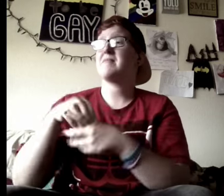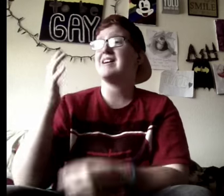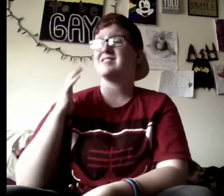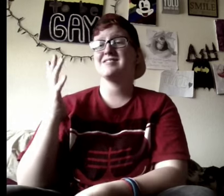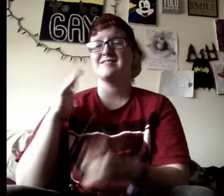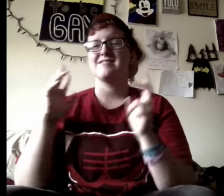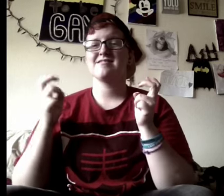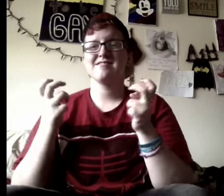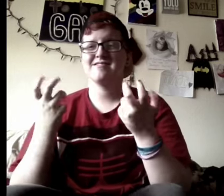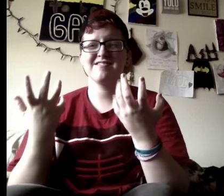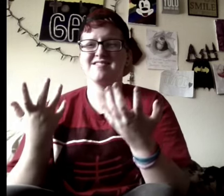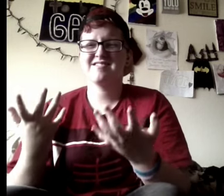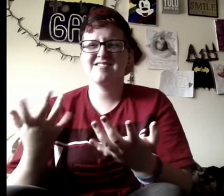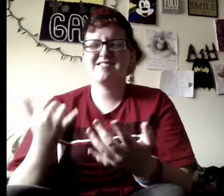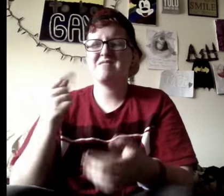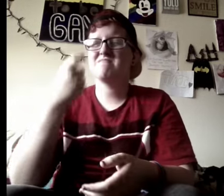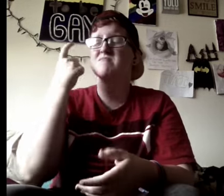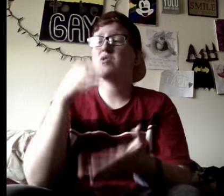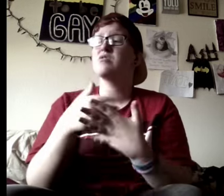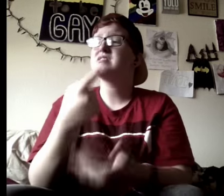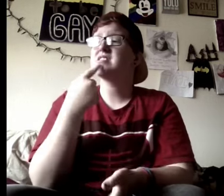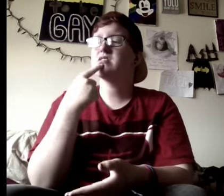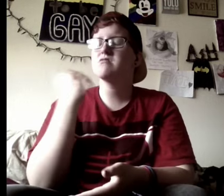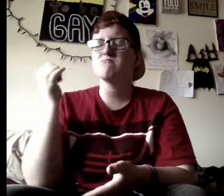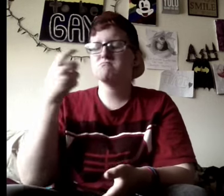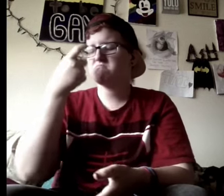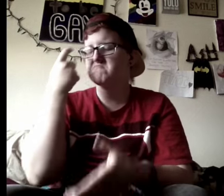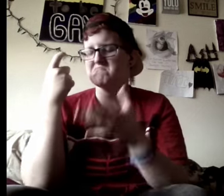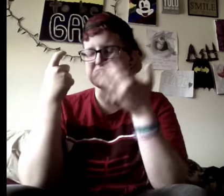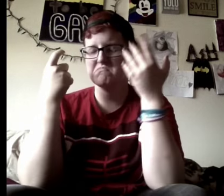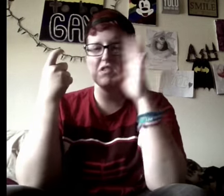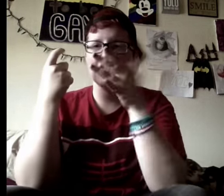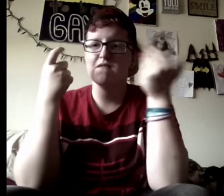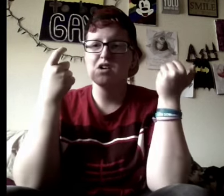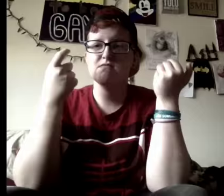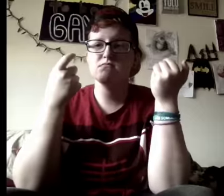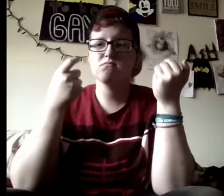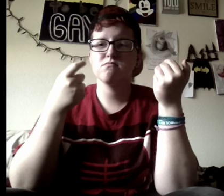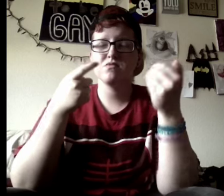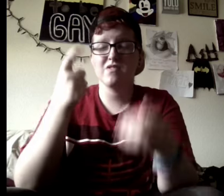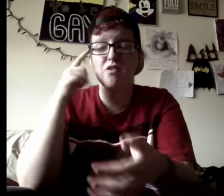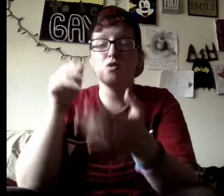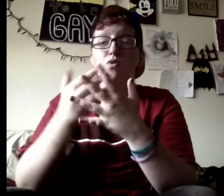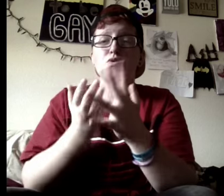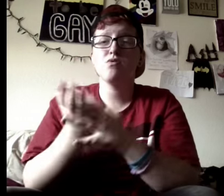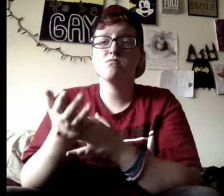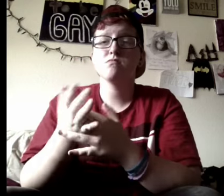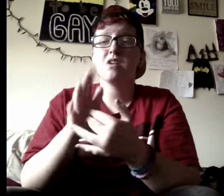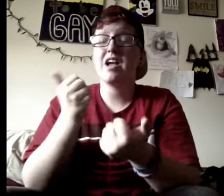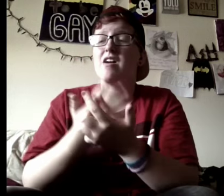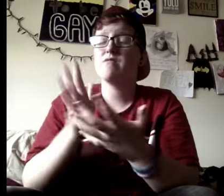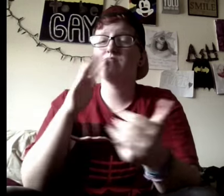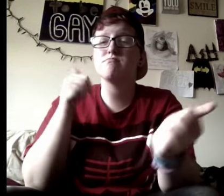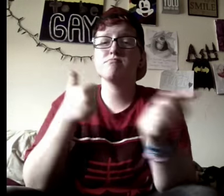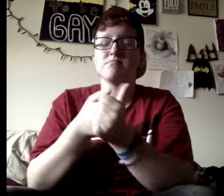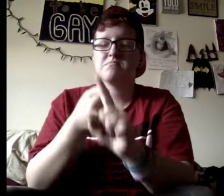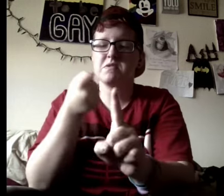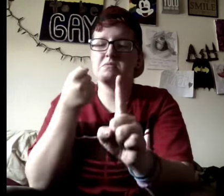past, these kinds of wounds, they last and they last. Oh, did you think it all through? All these things will